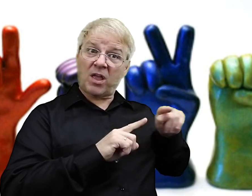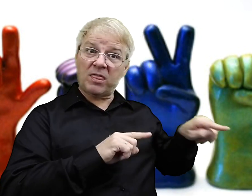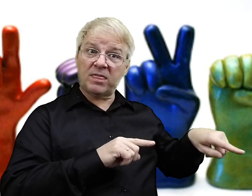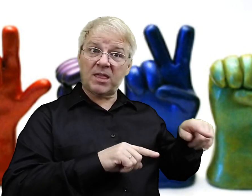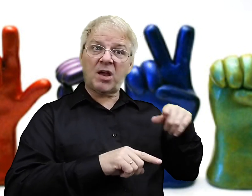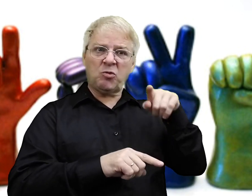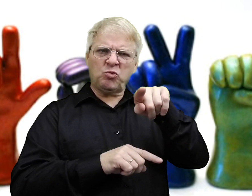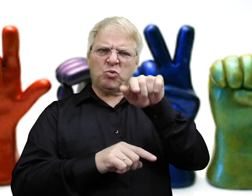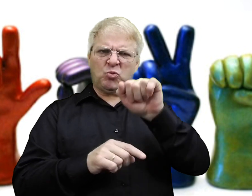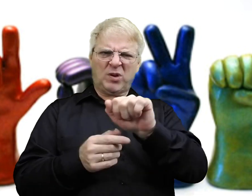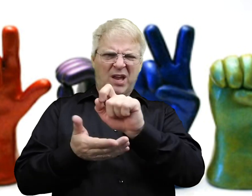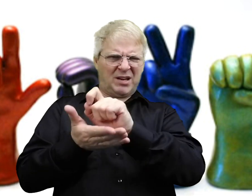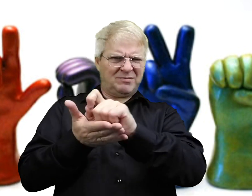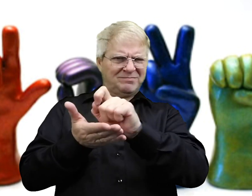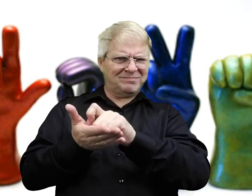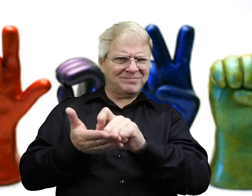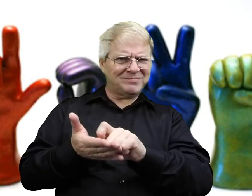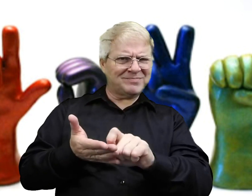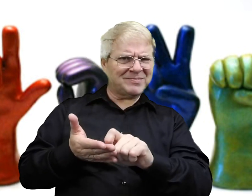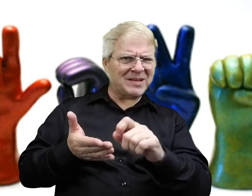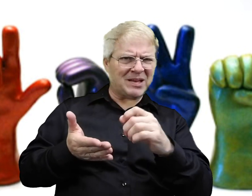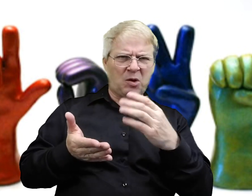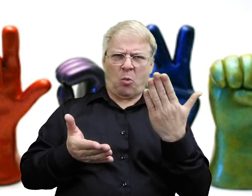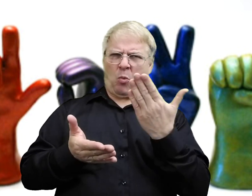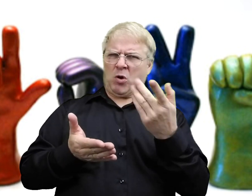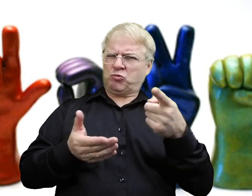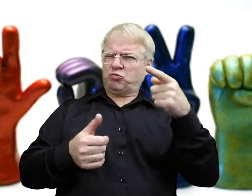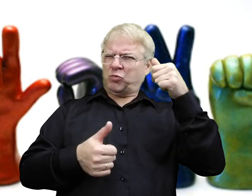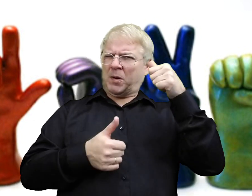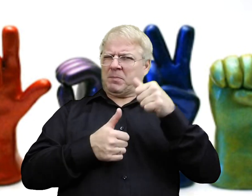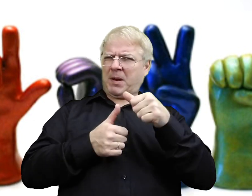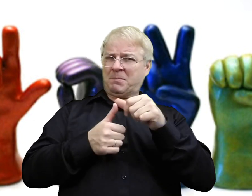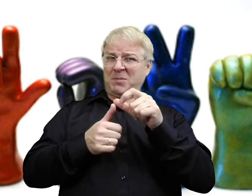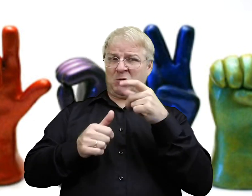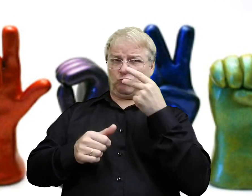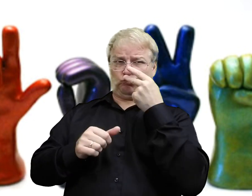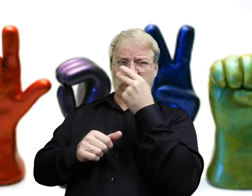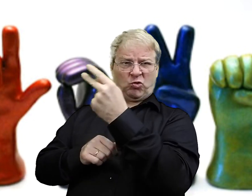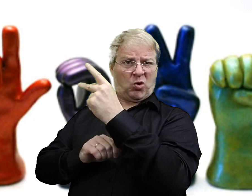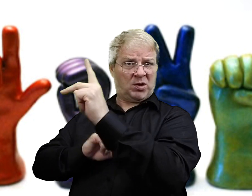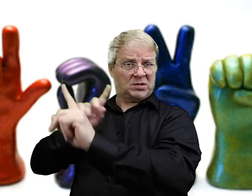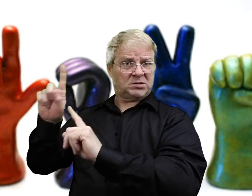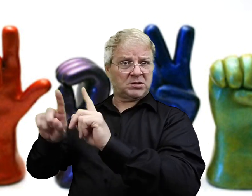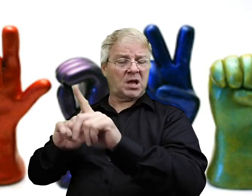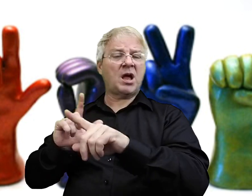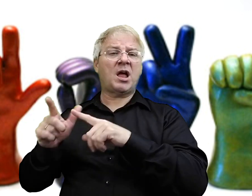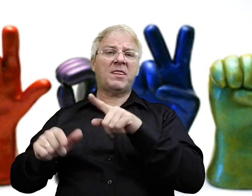If you have a friend with you, you can also take notes. What it is you remember what you saw